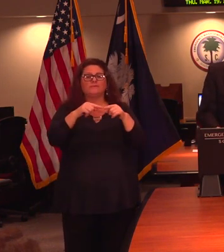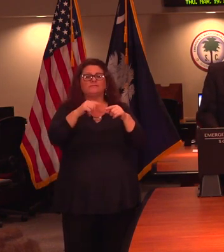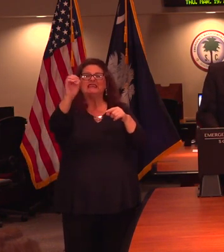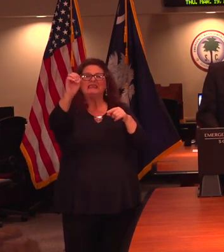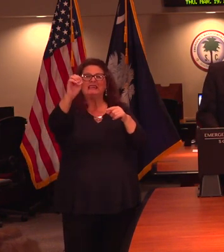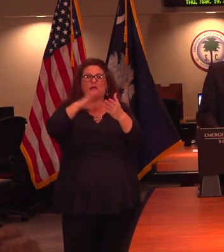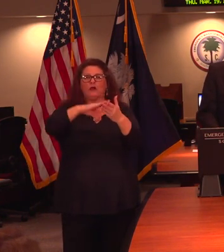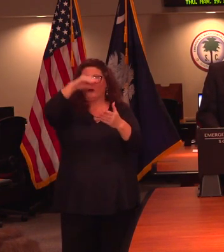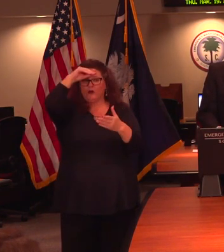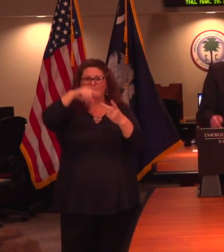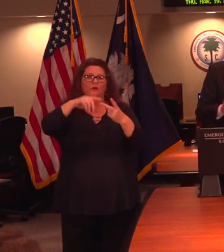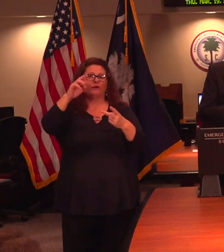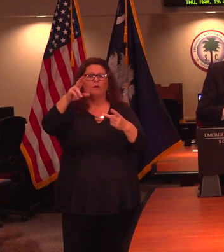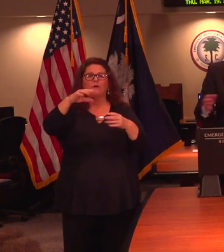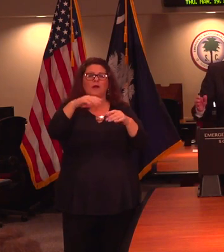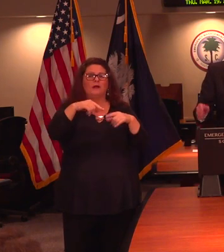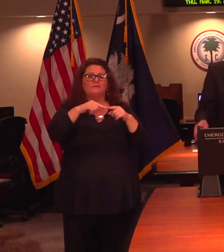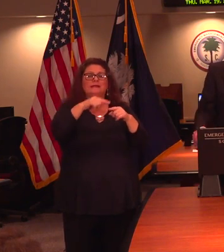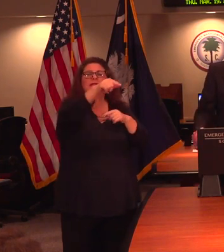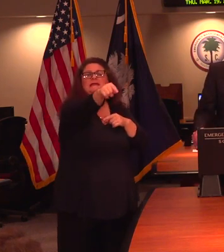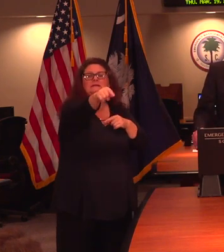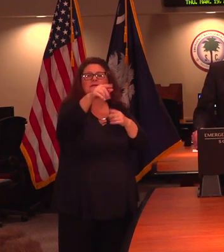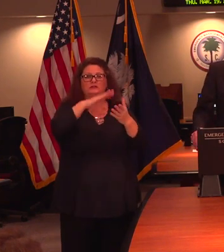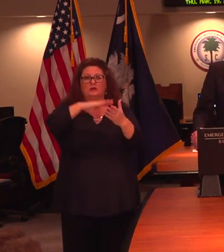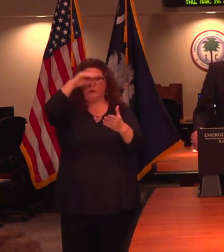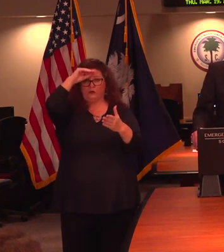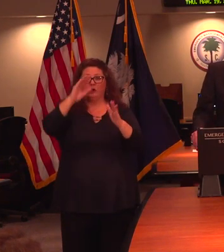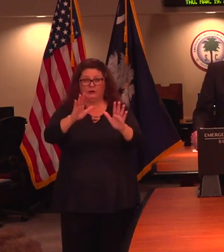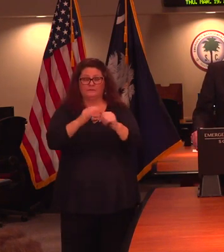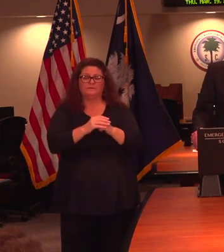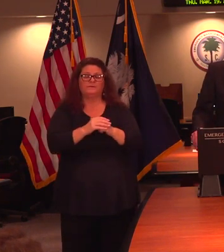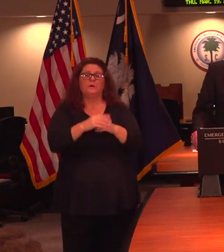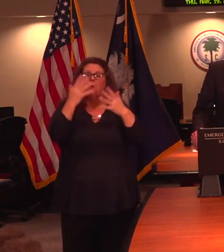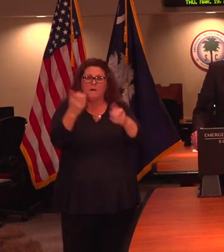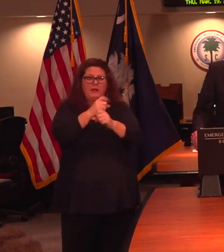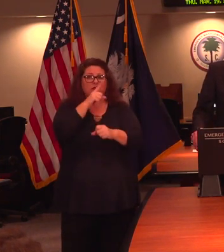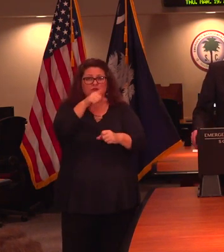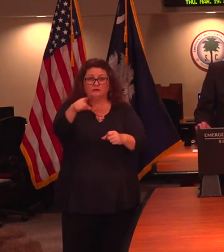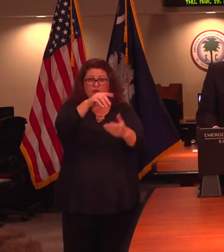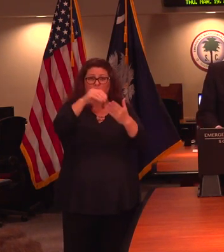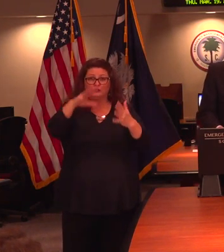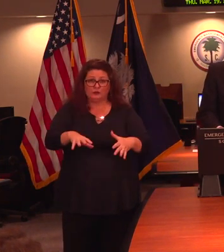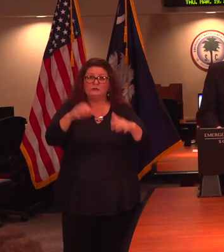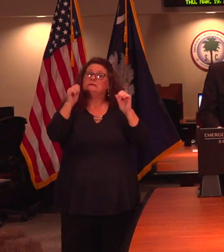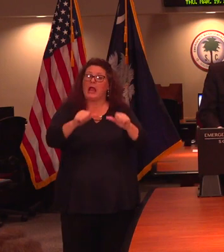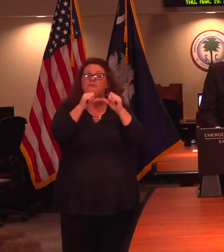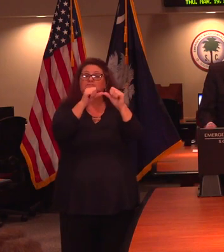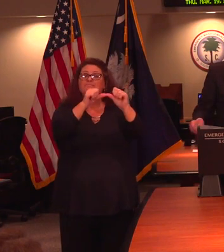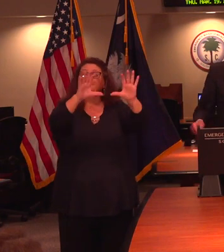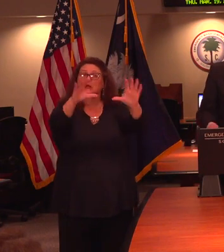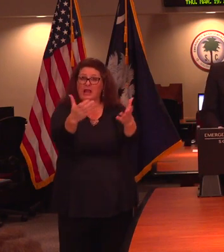e-learning, so that they will be able to continue the classes online so that all the students